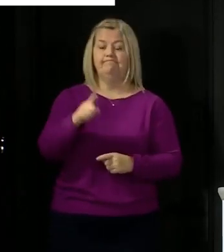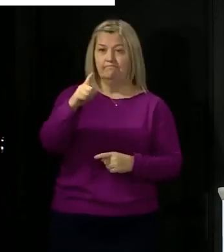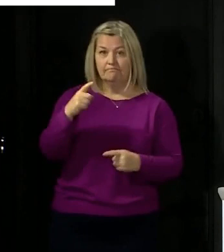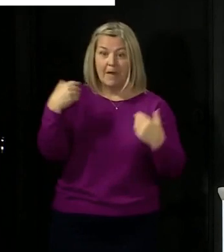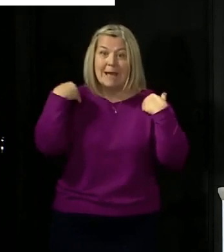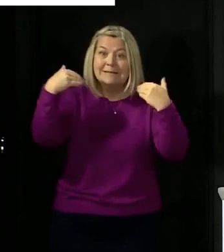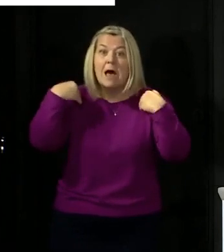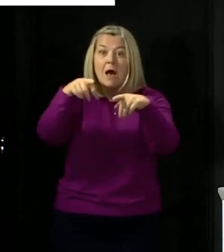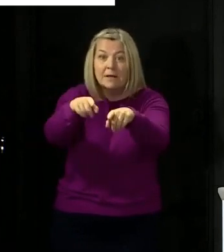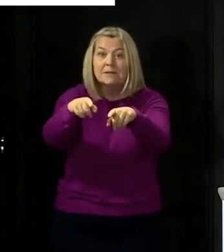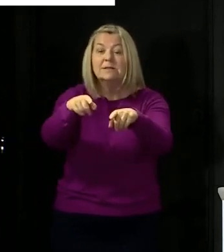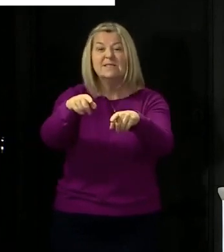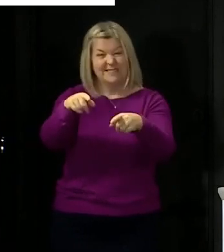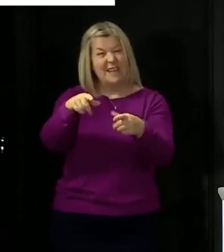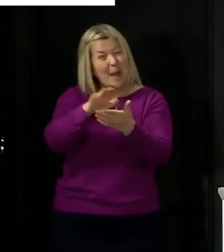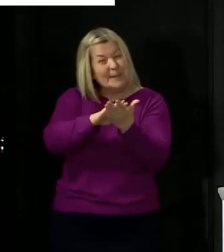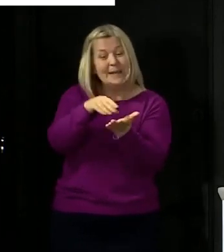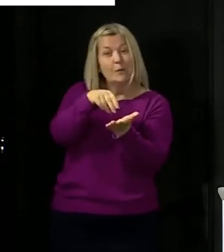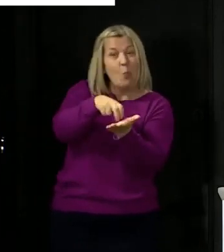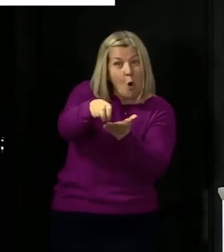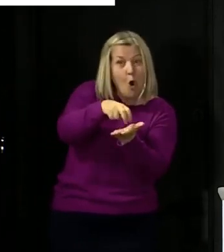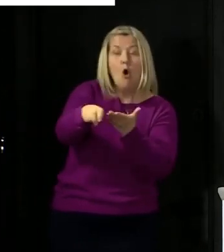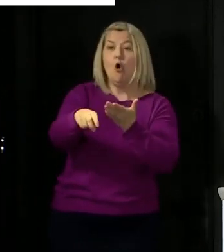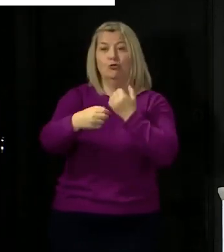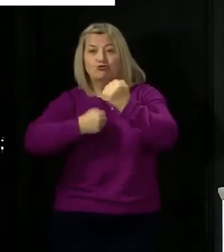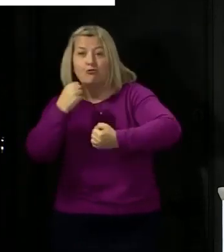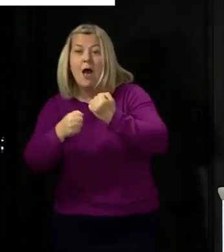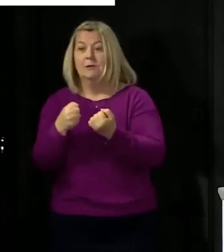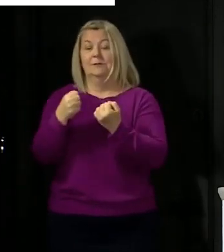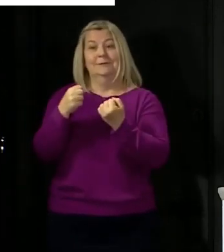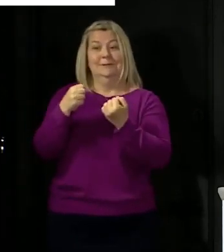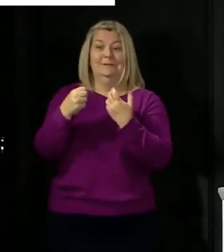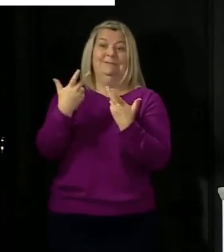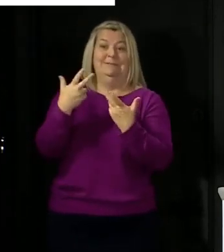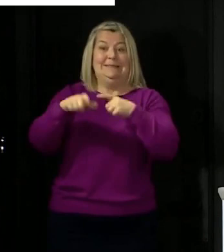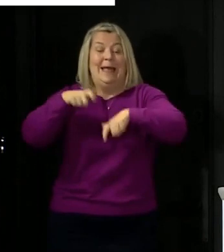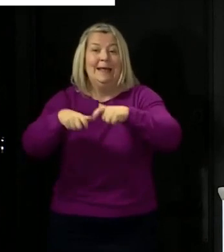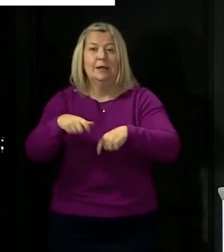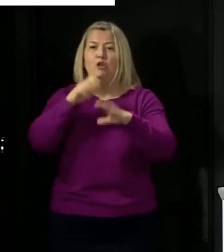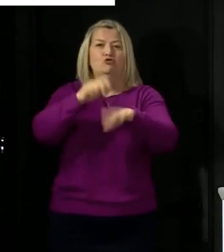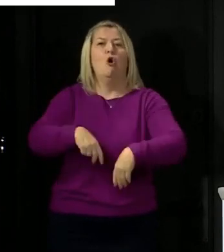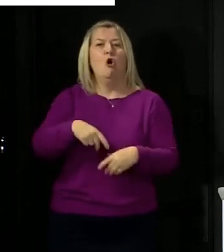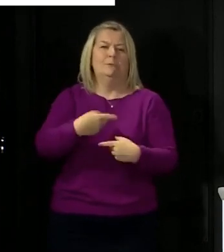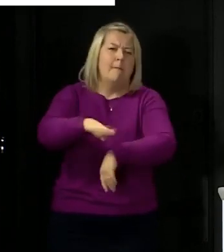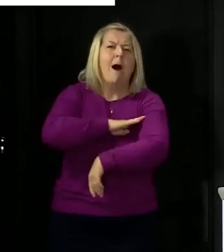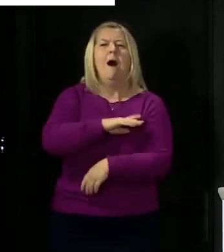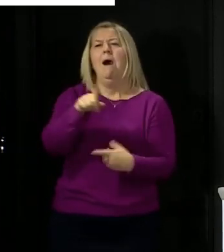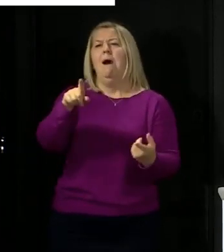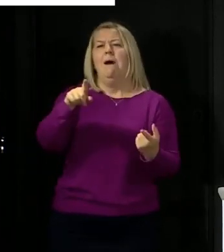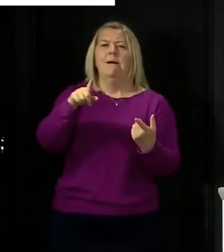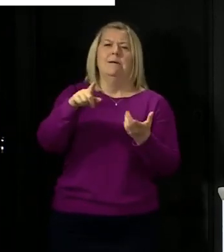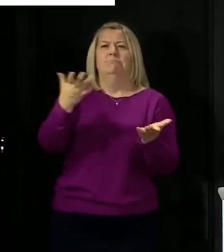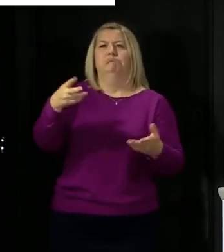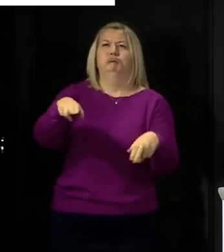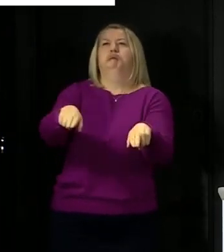exercise, we mean activities like walking or running or cycling, not at this stage, sunbathing or having a picnic. This